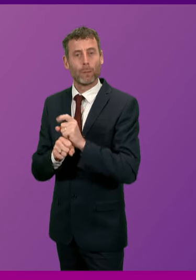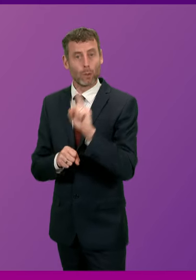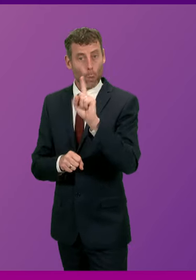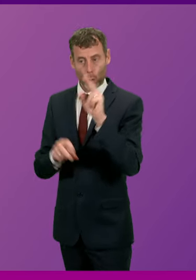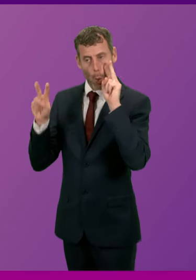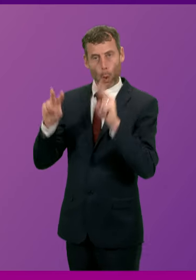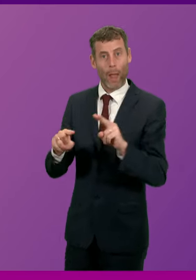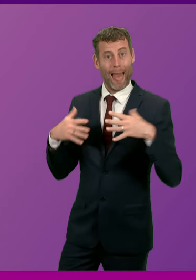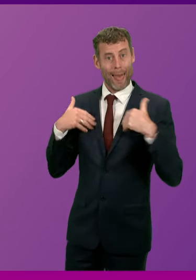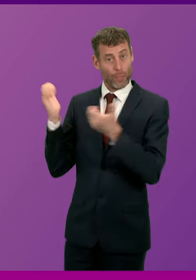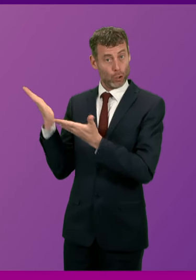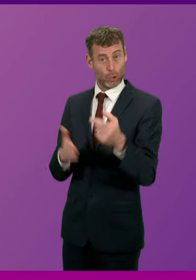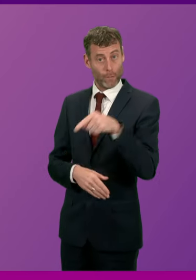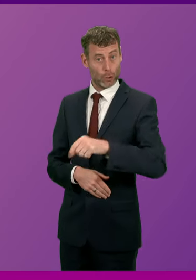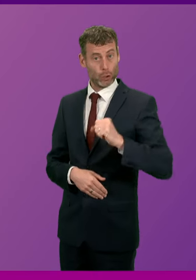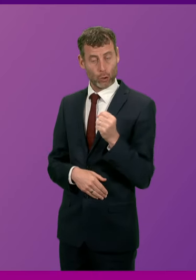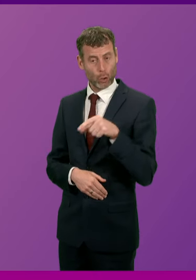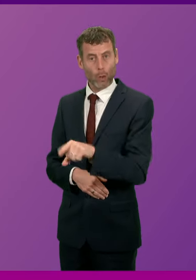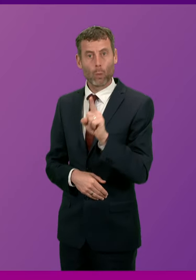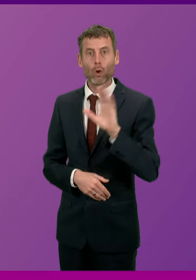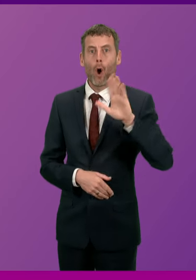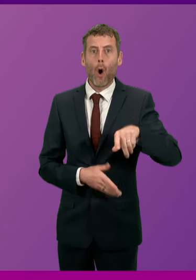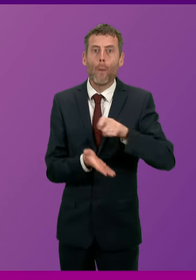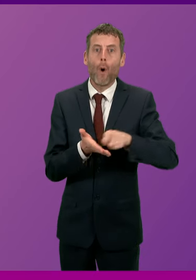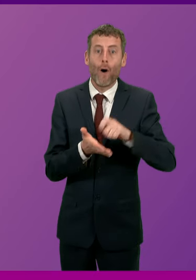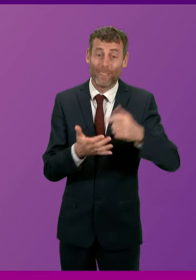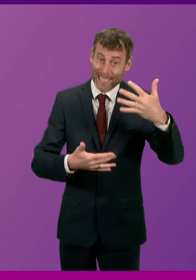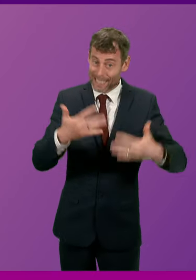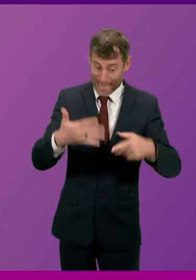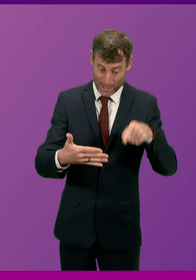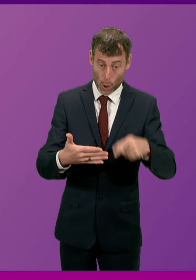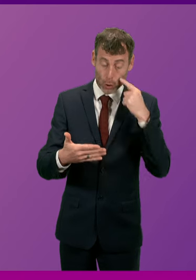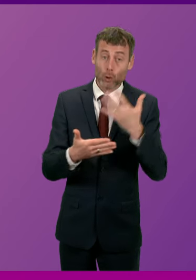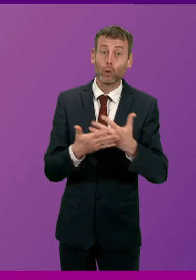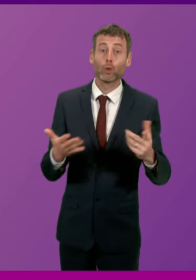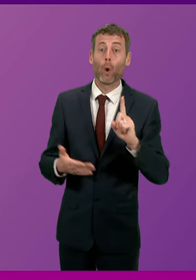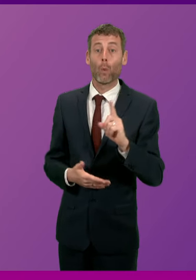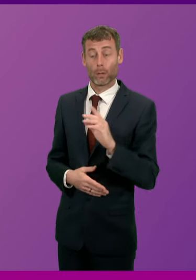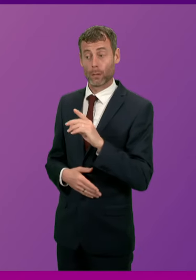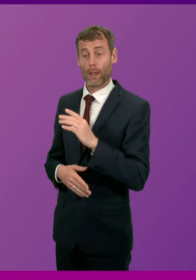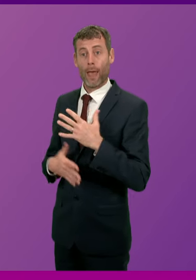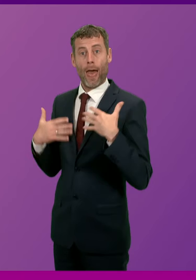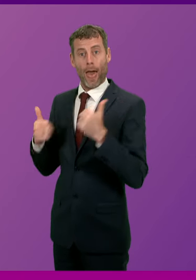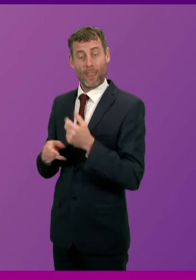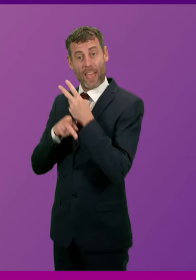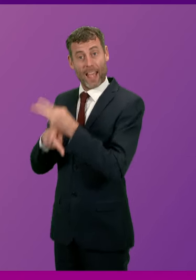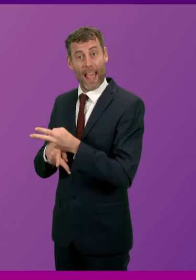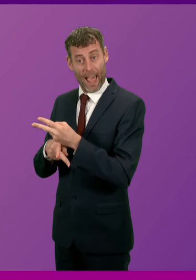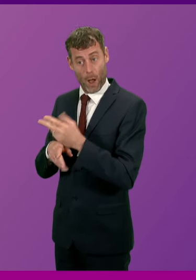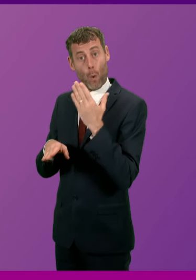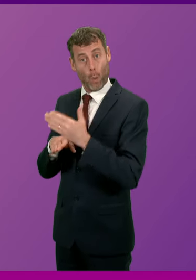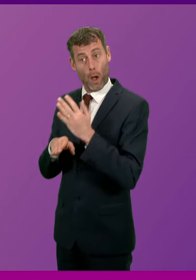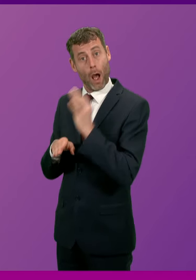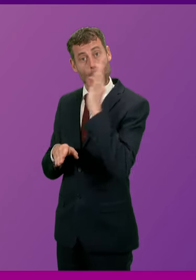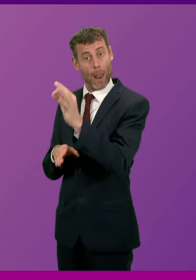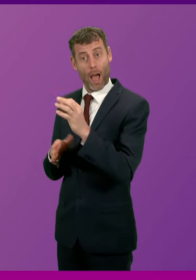the health service in Scotland of home office data showing that the health and care worker visa applications are 76% lower